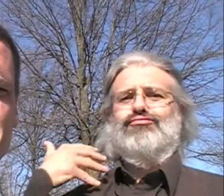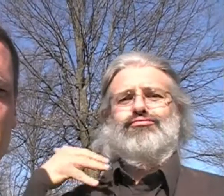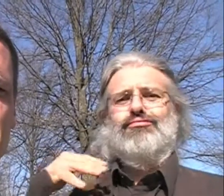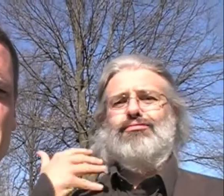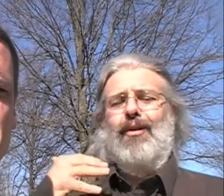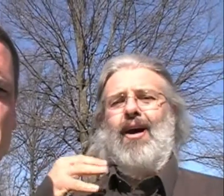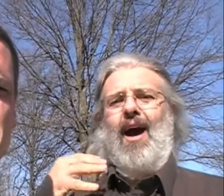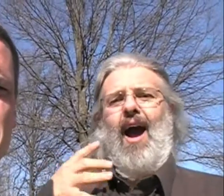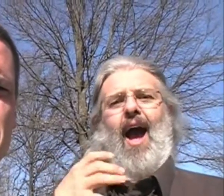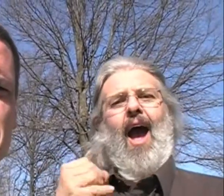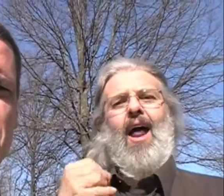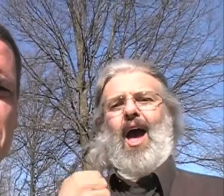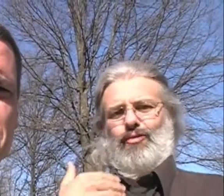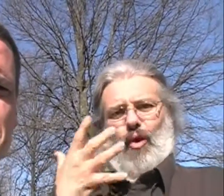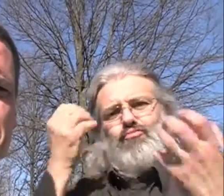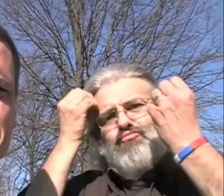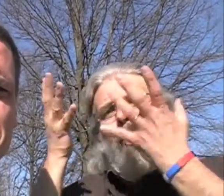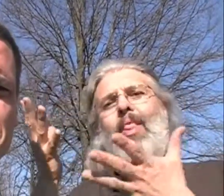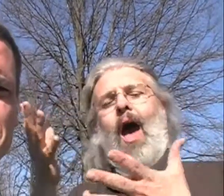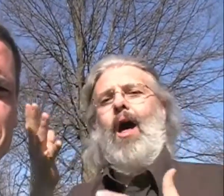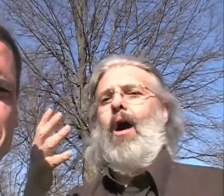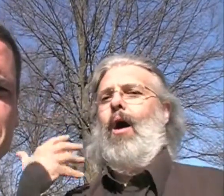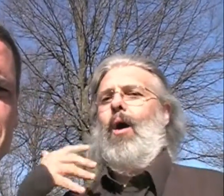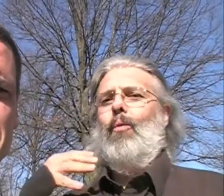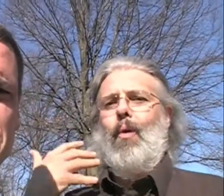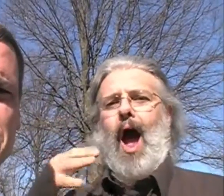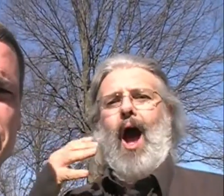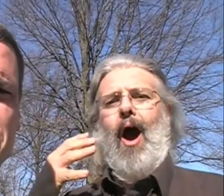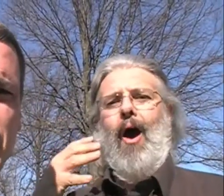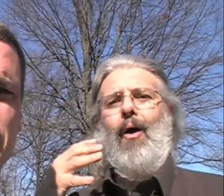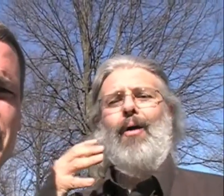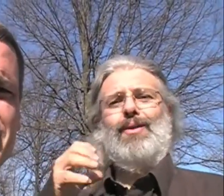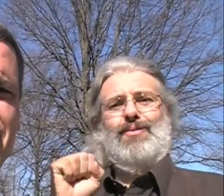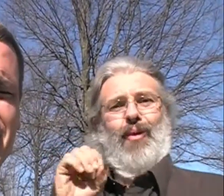And I just wanted you to know that. So, wow, what do you say?